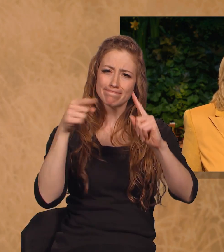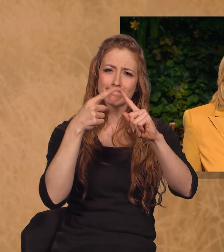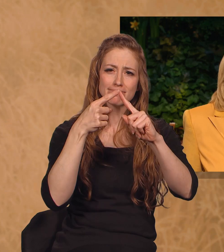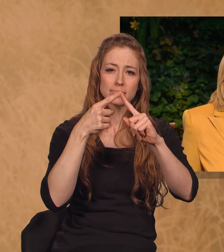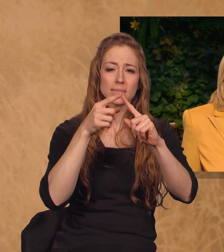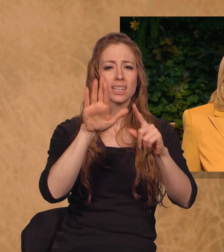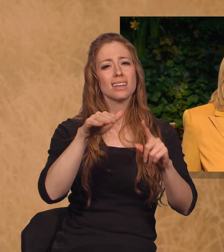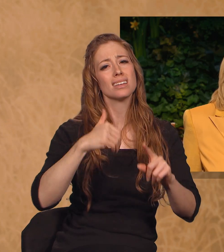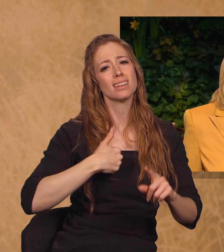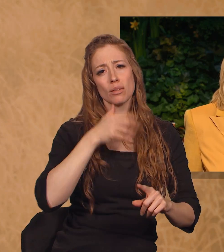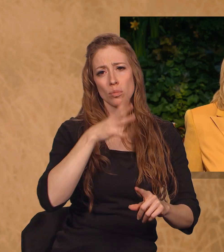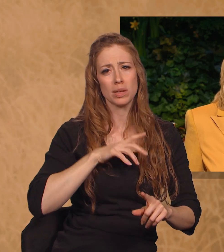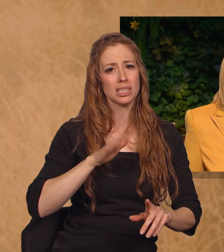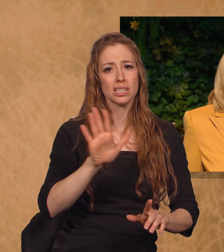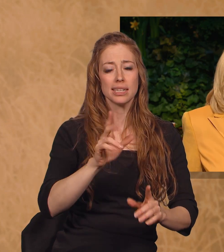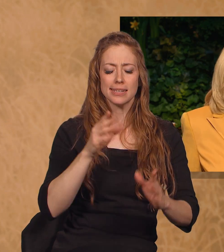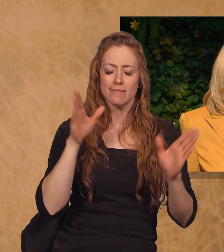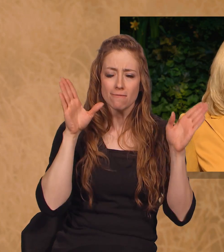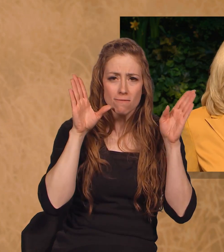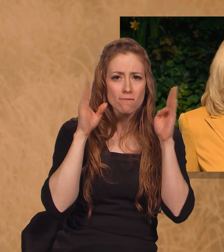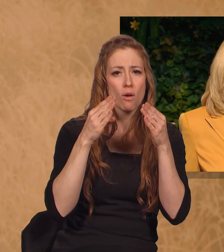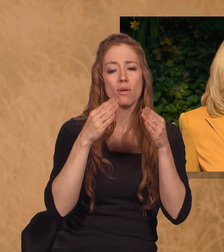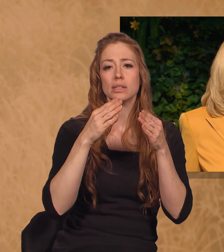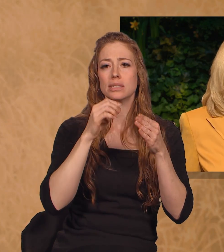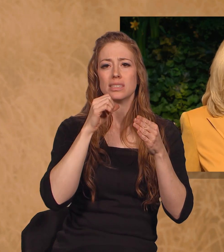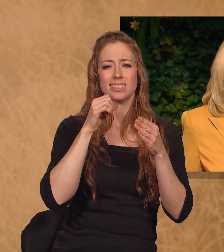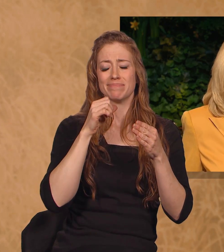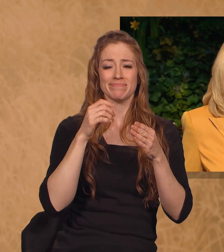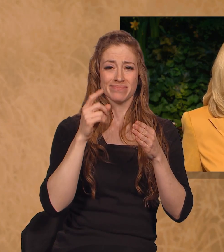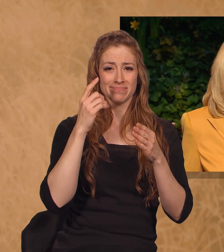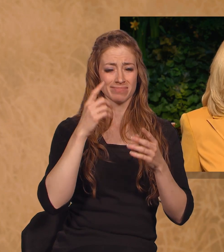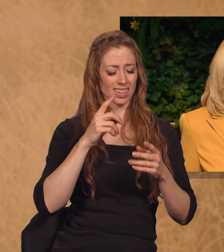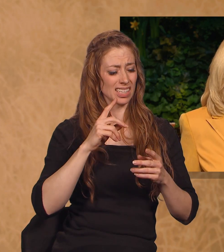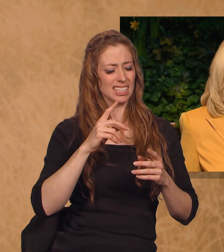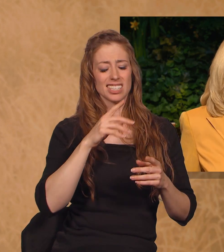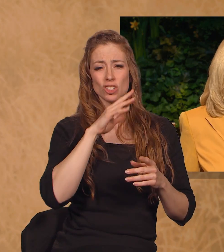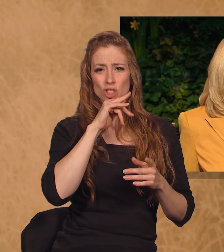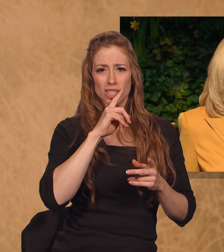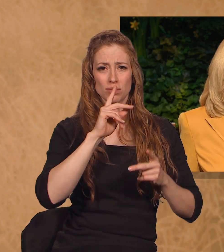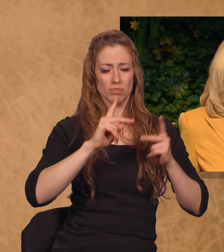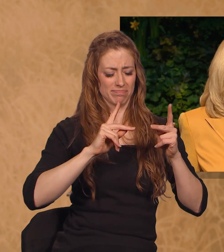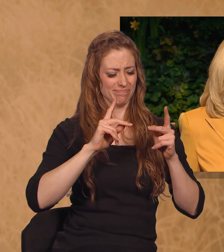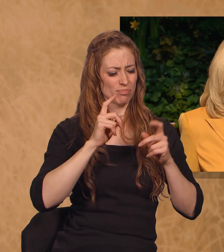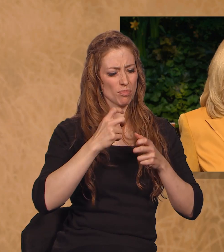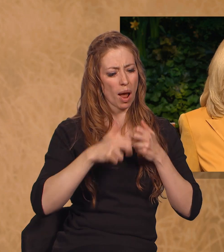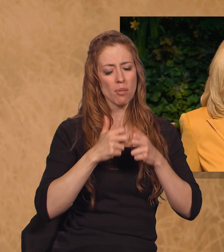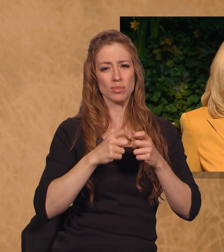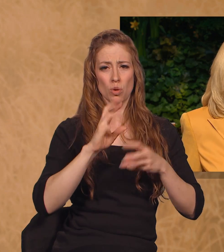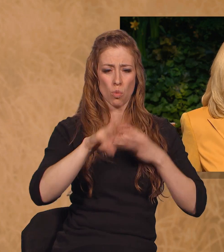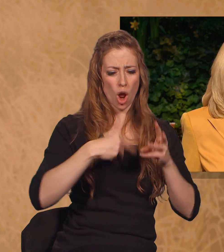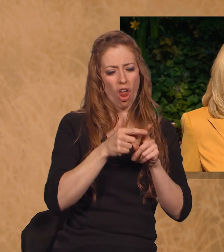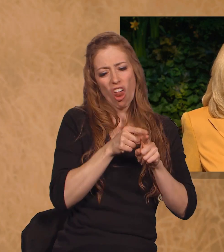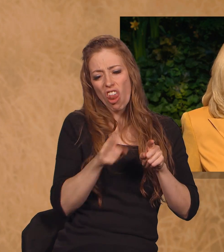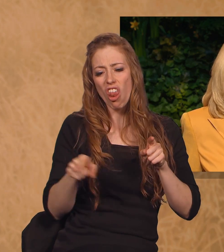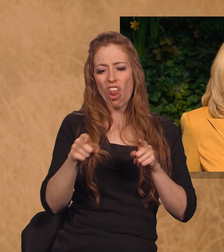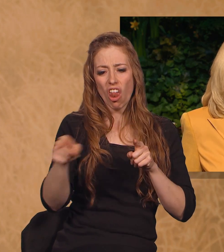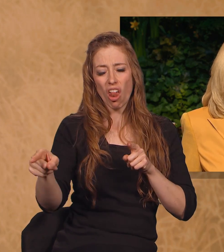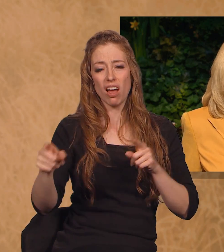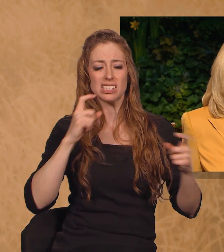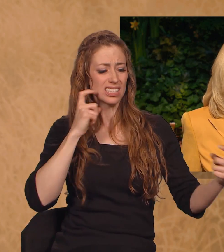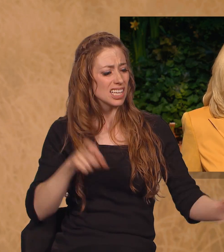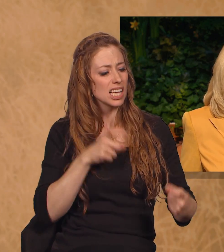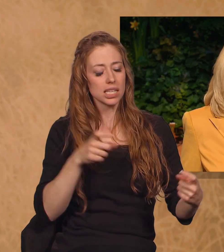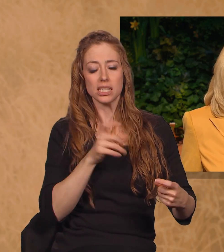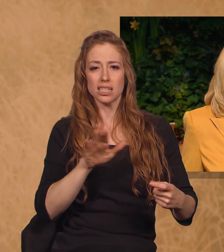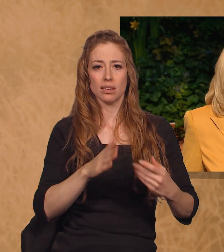Don't lose sight of your goals. Don't let the thick fog of moral pollution and the detracting voices of the world keep you from